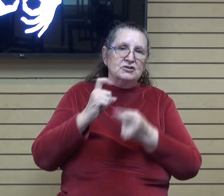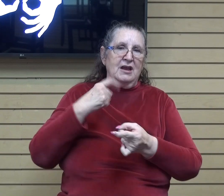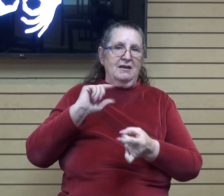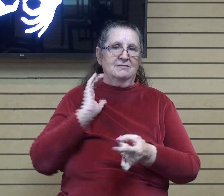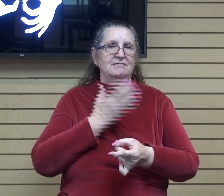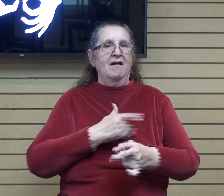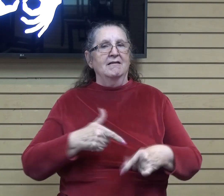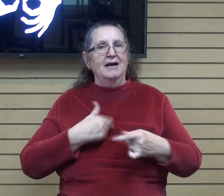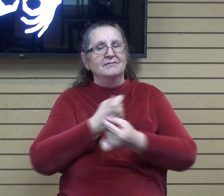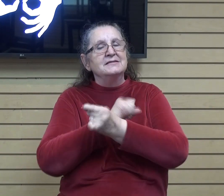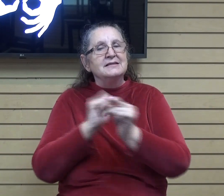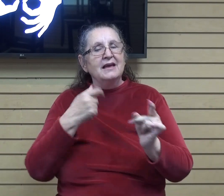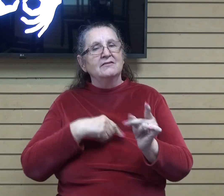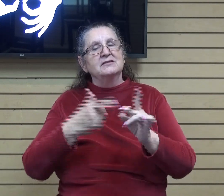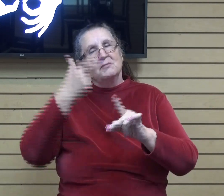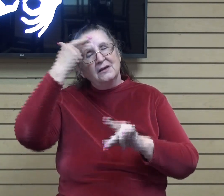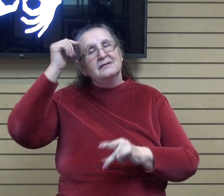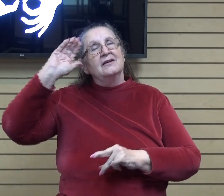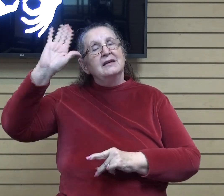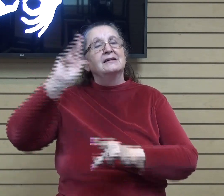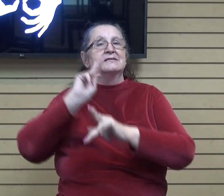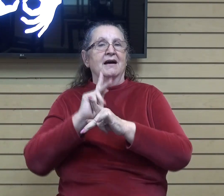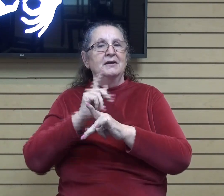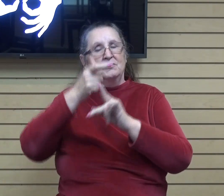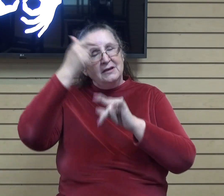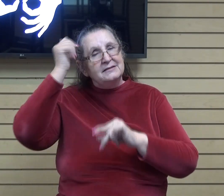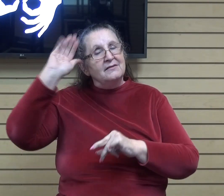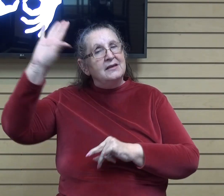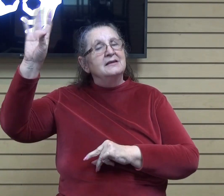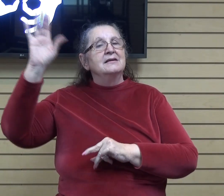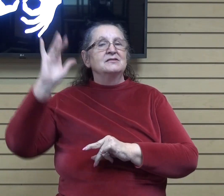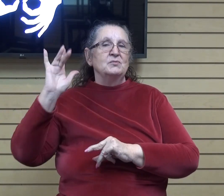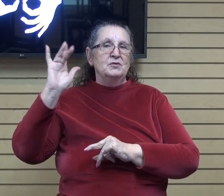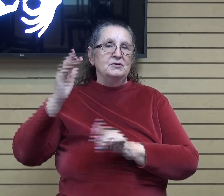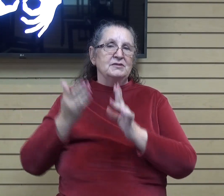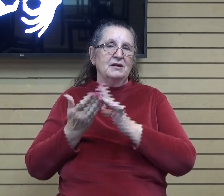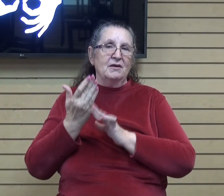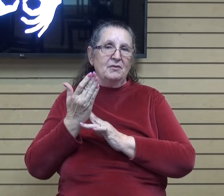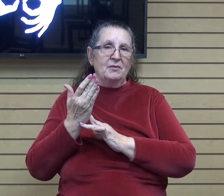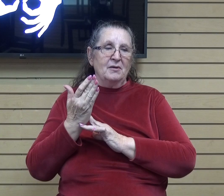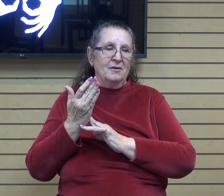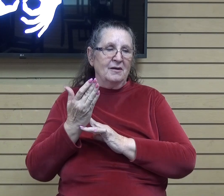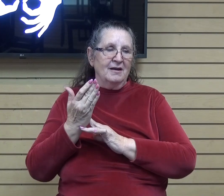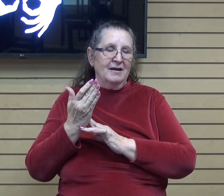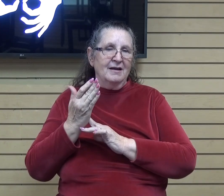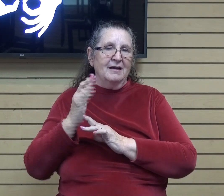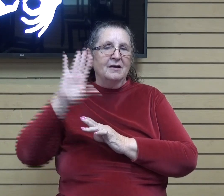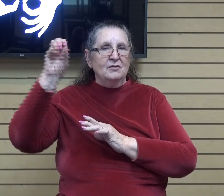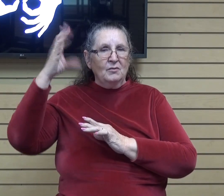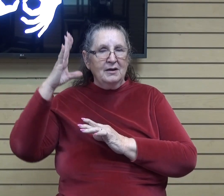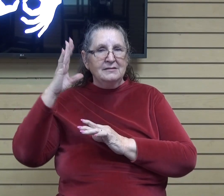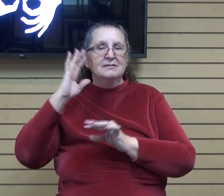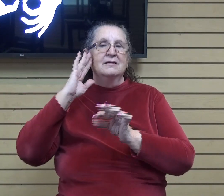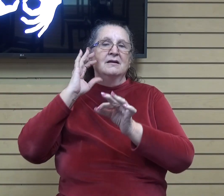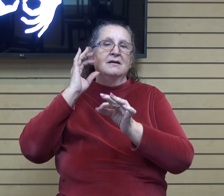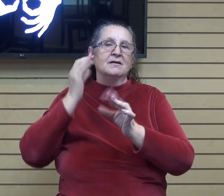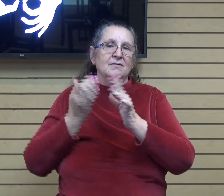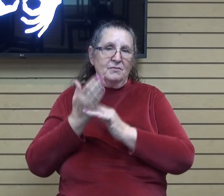saved us because of his kindness, because of his mercy, through grace, by faith.